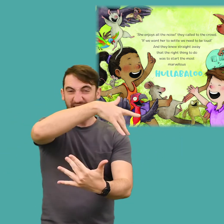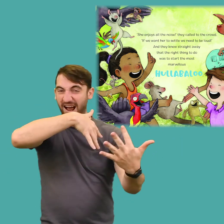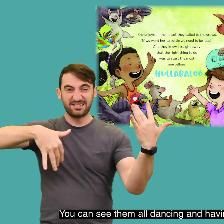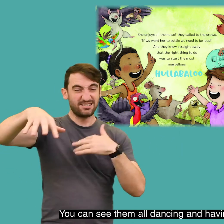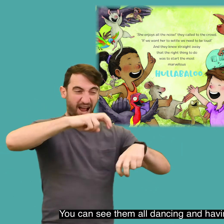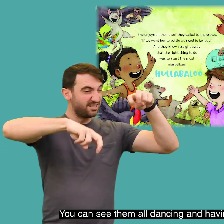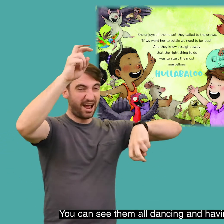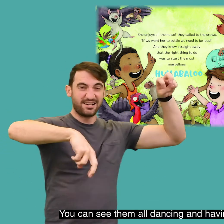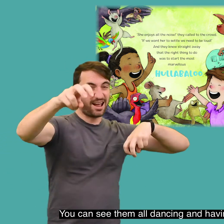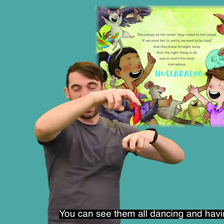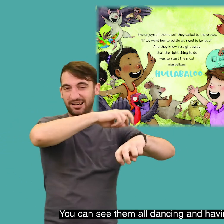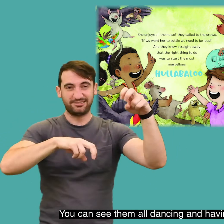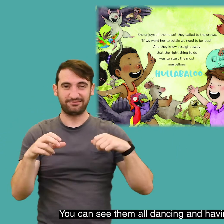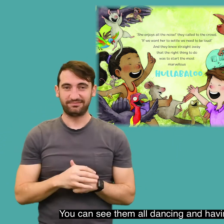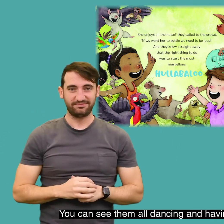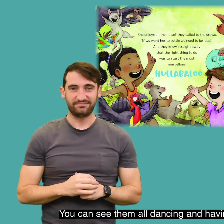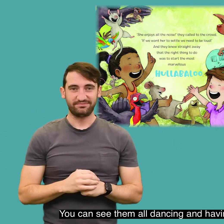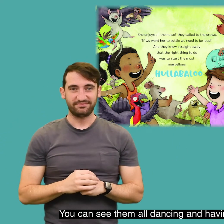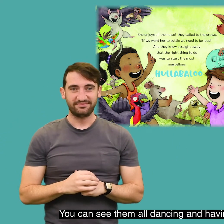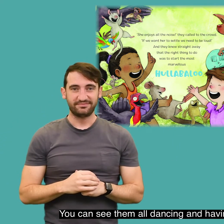You can see them all dancing and having a wonderful time, can't you?